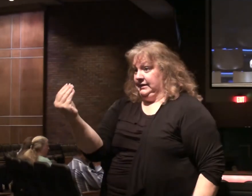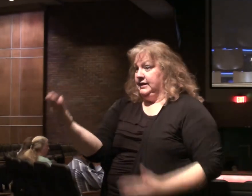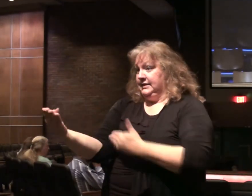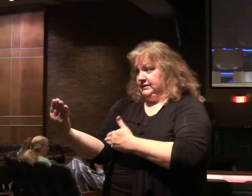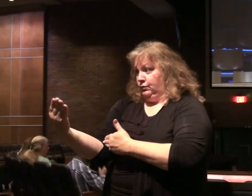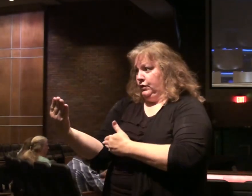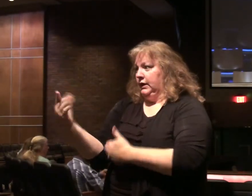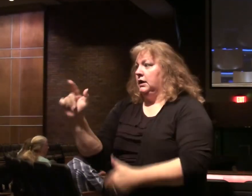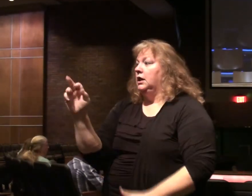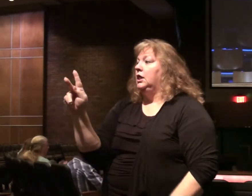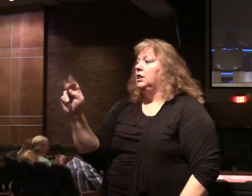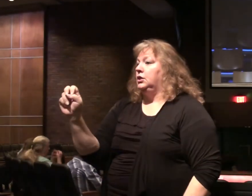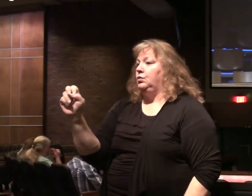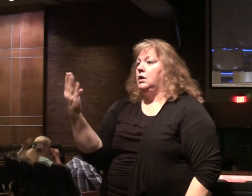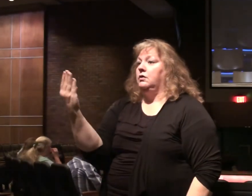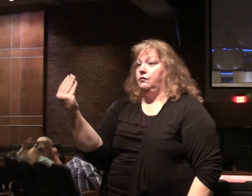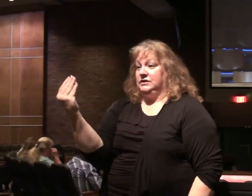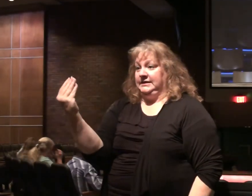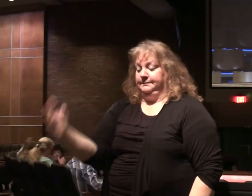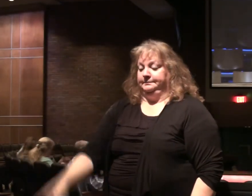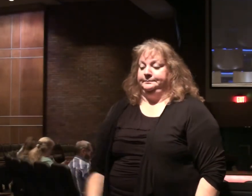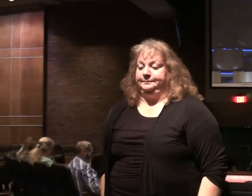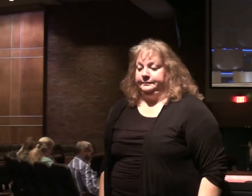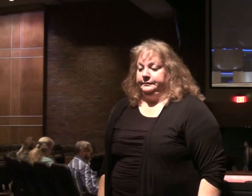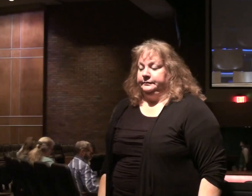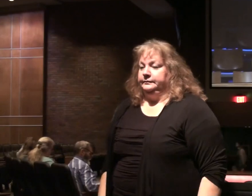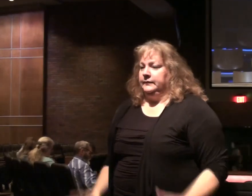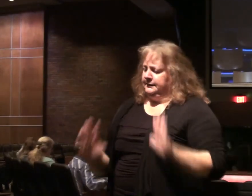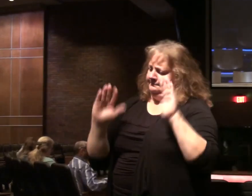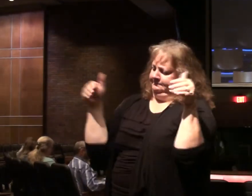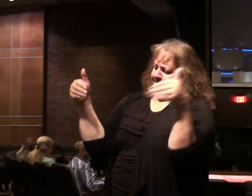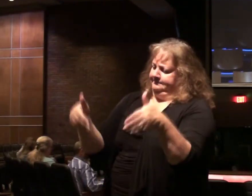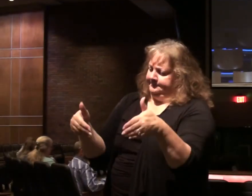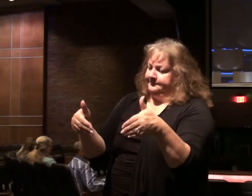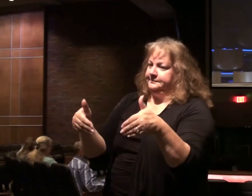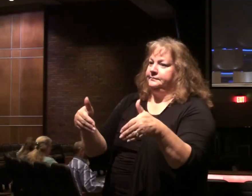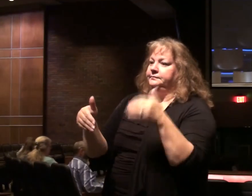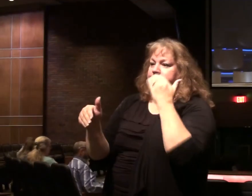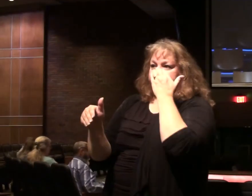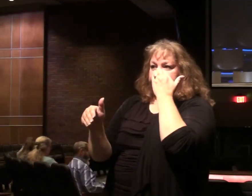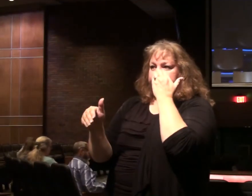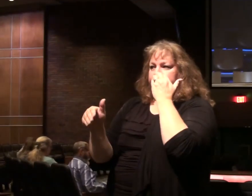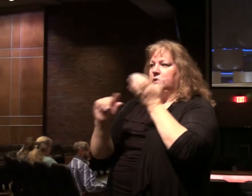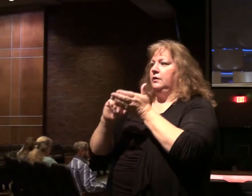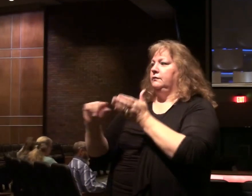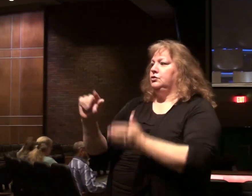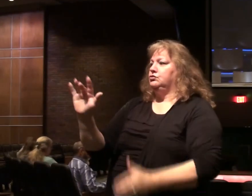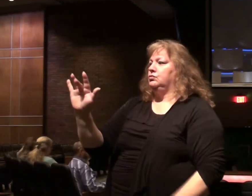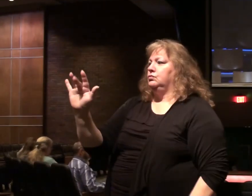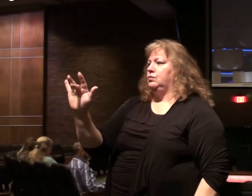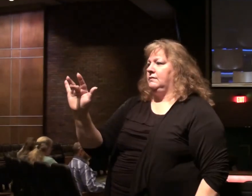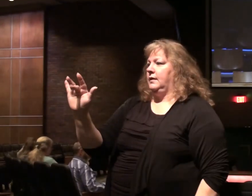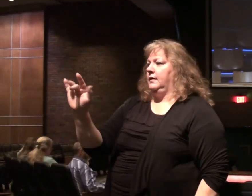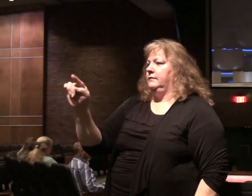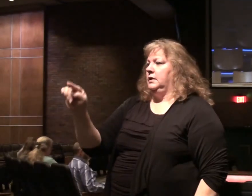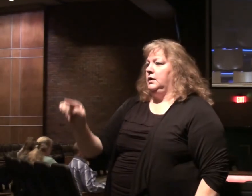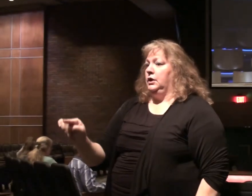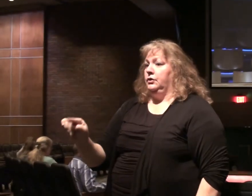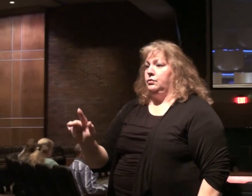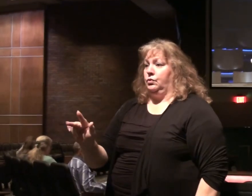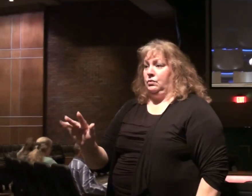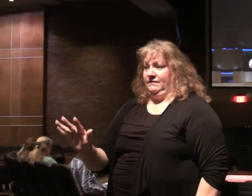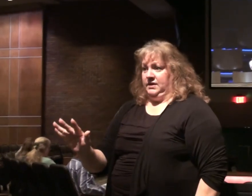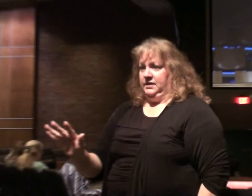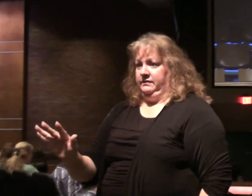there to Luke chapter 14. We're going to focus in on Luke 14, verse 25 to 35.